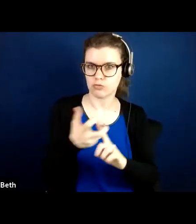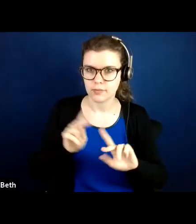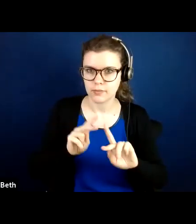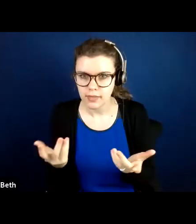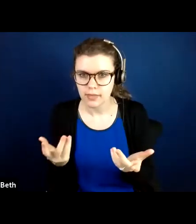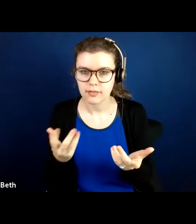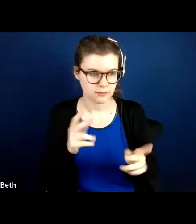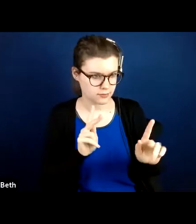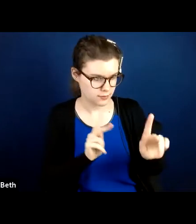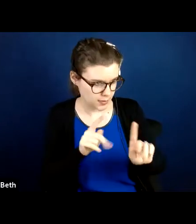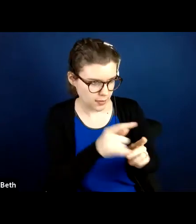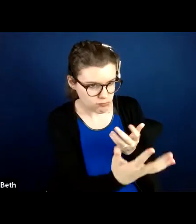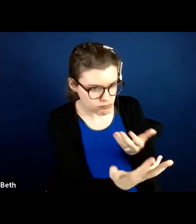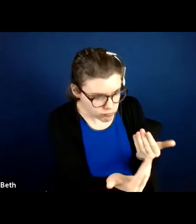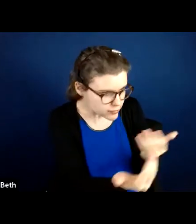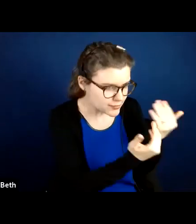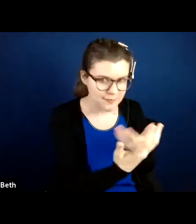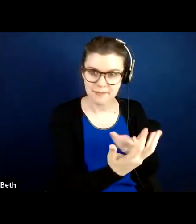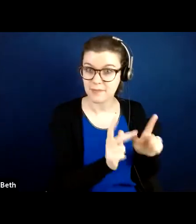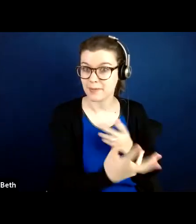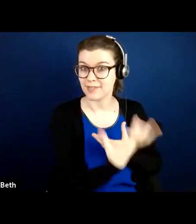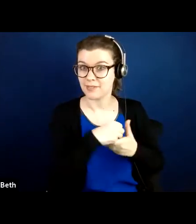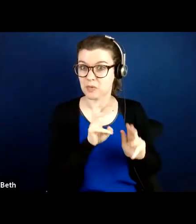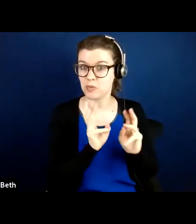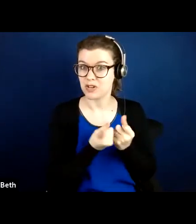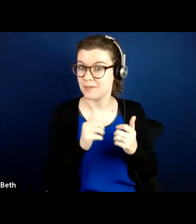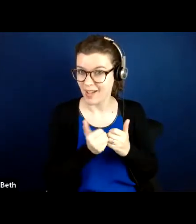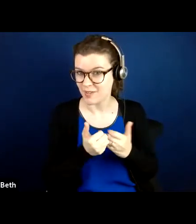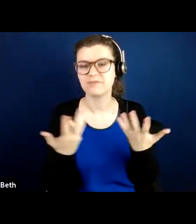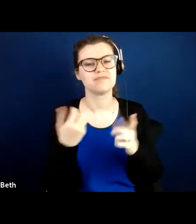participants for their workshops? That's a great question.